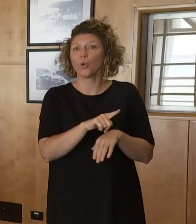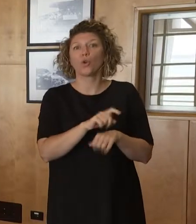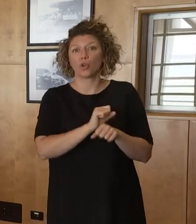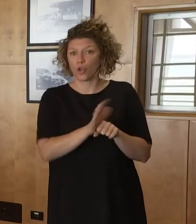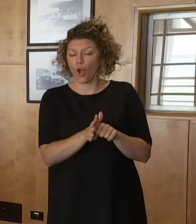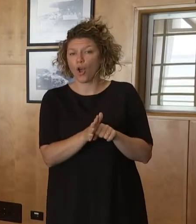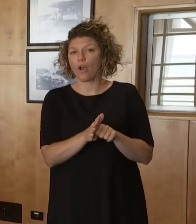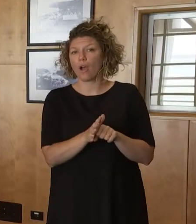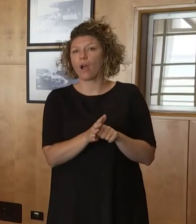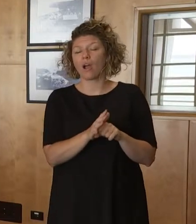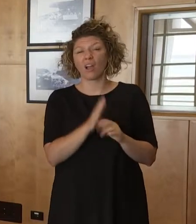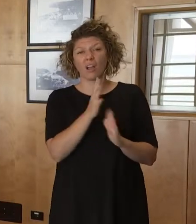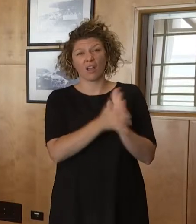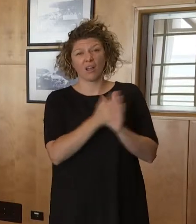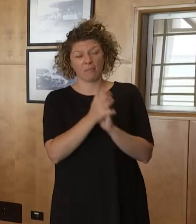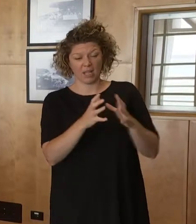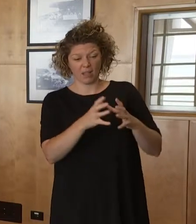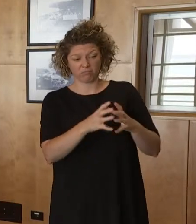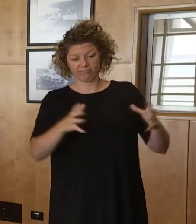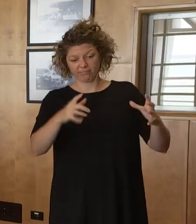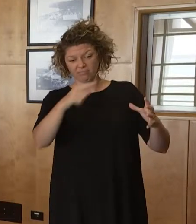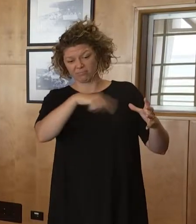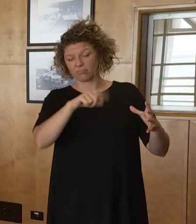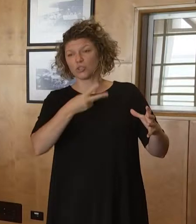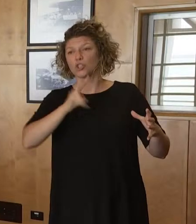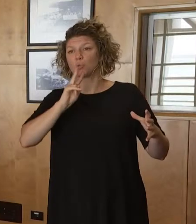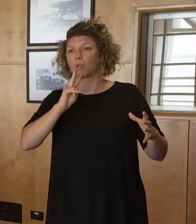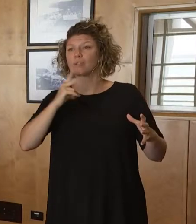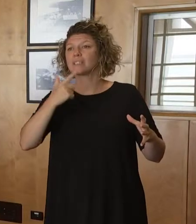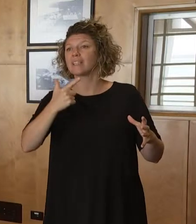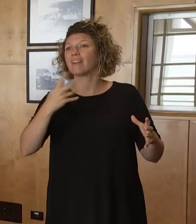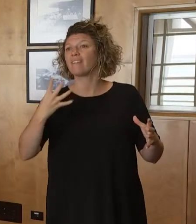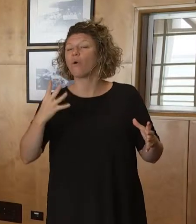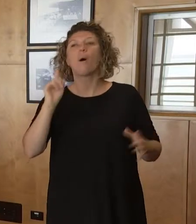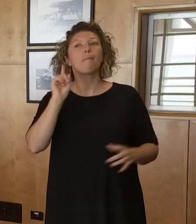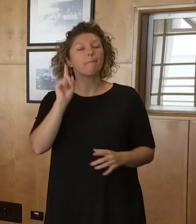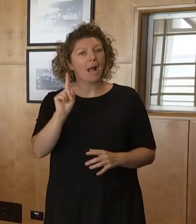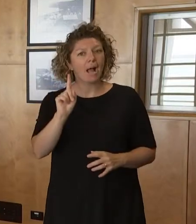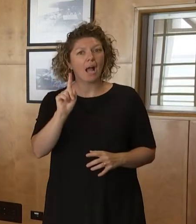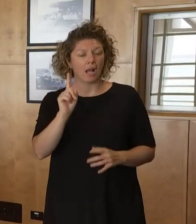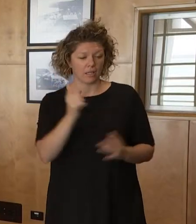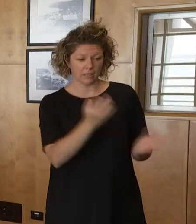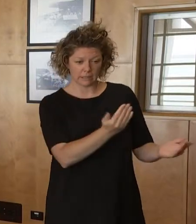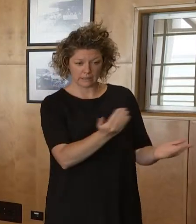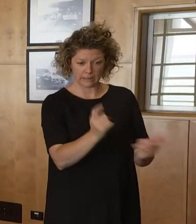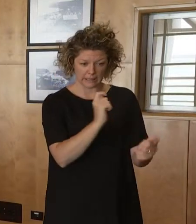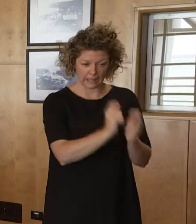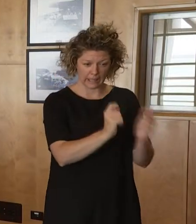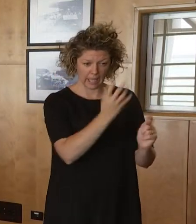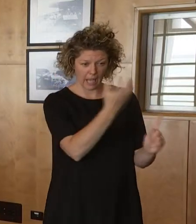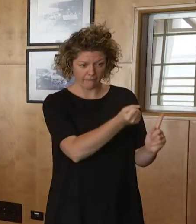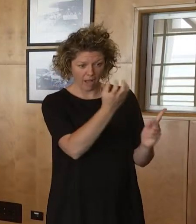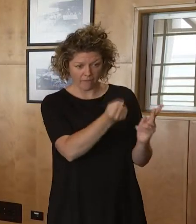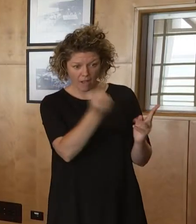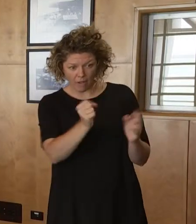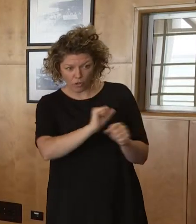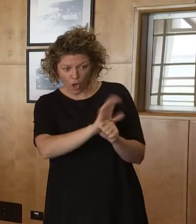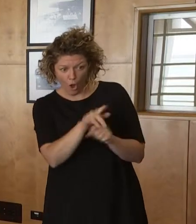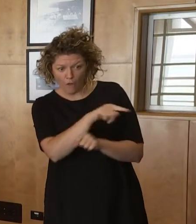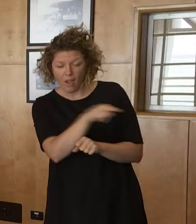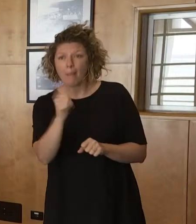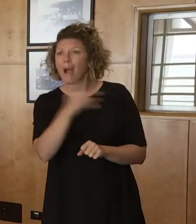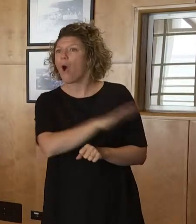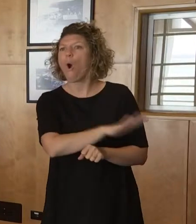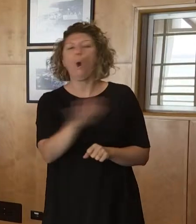which has brought that cluster to 274. My understanding is from this 154 people, all are asymptomatic. So